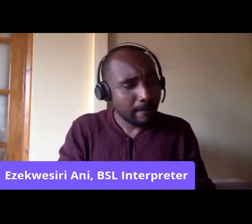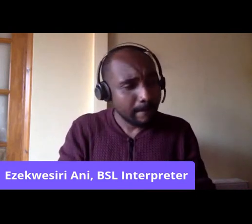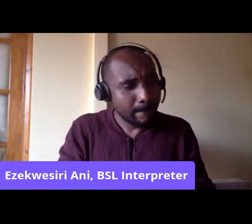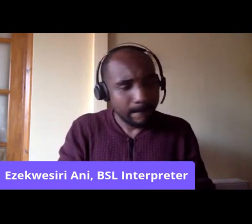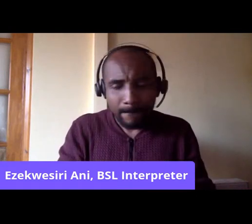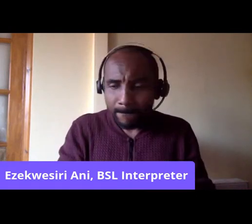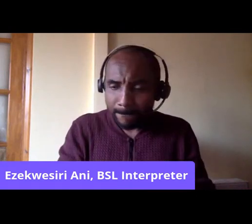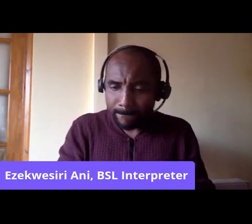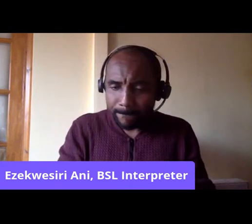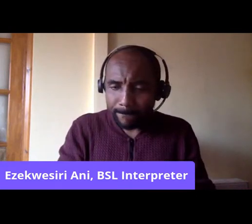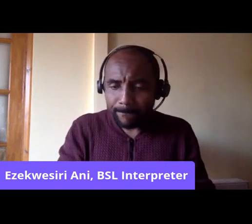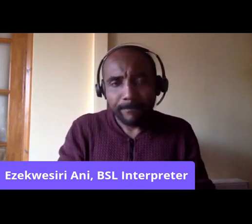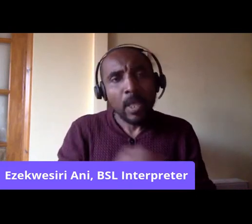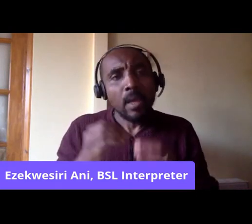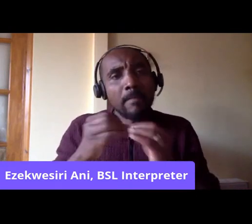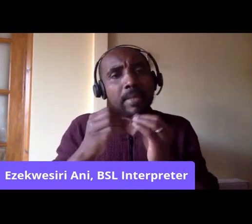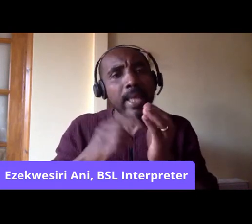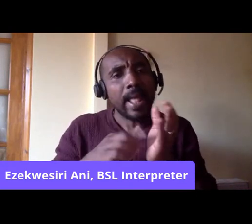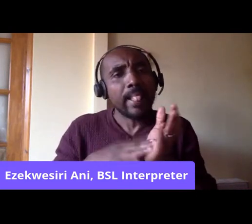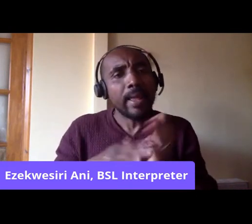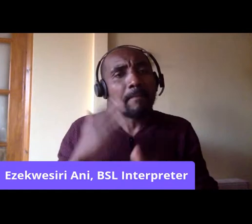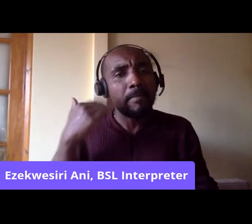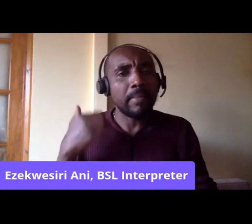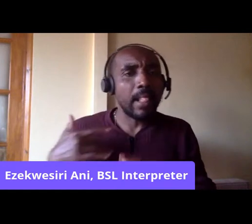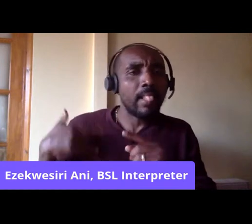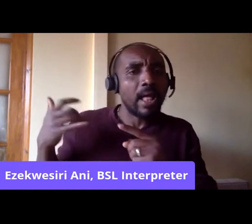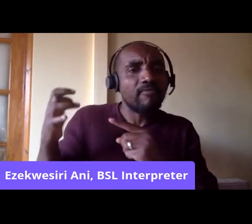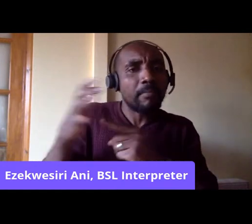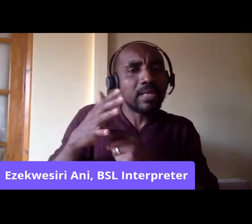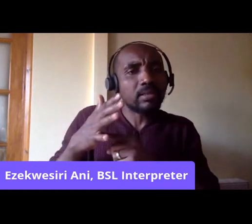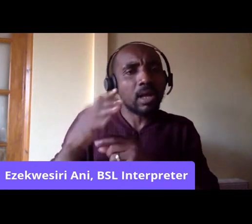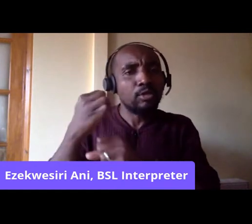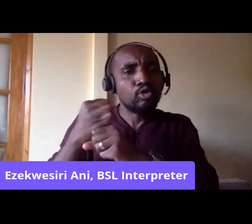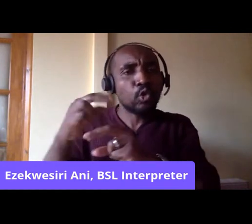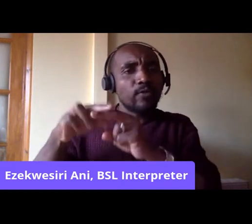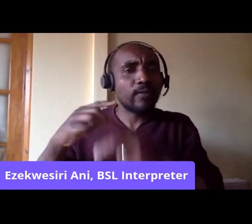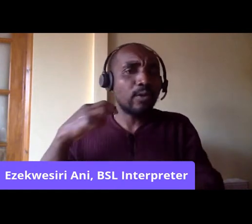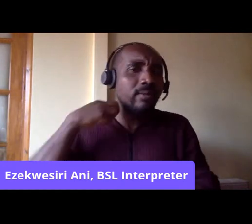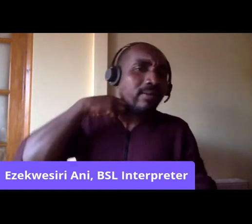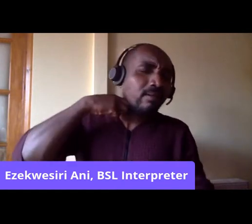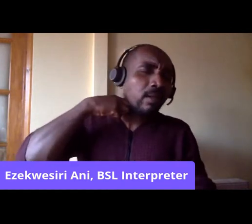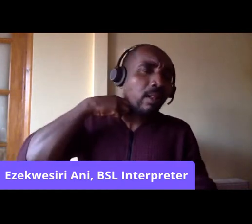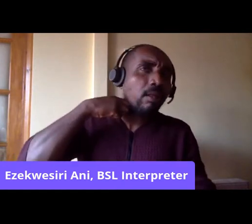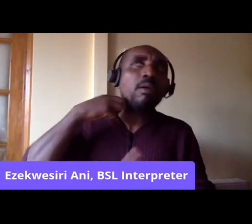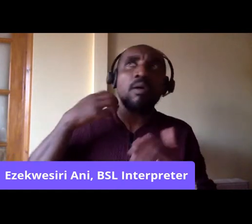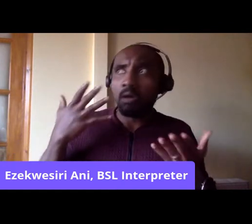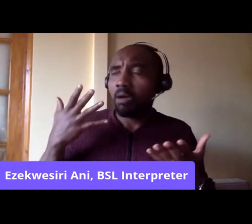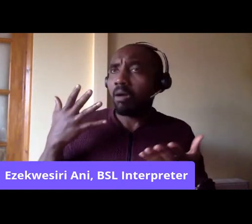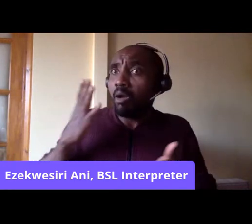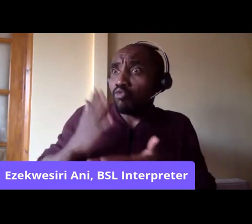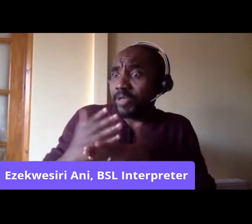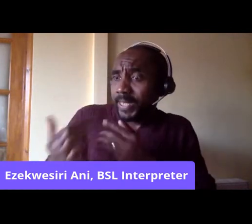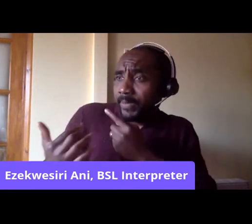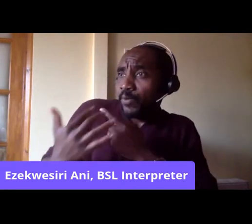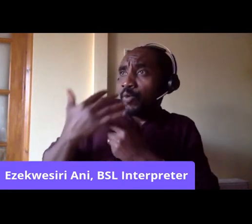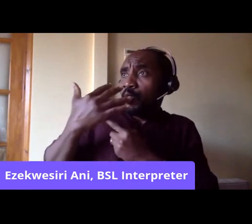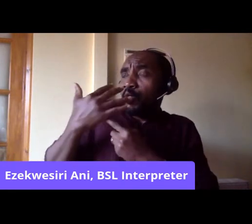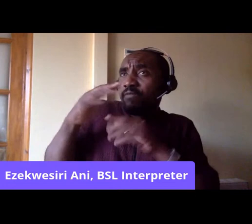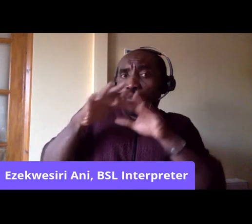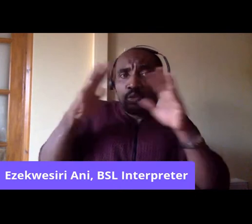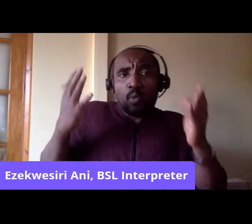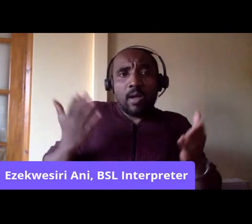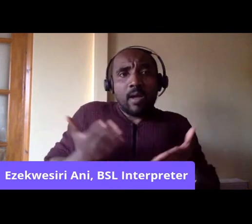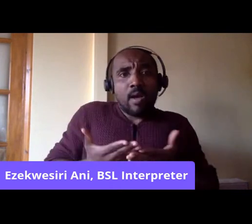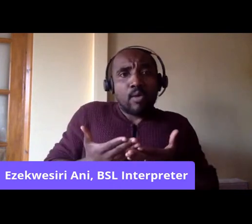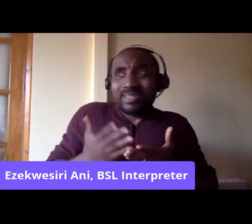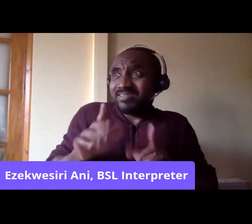Black Lives Matter protests and the killing of George Floyd has actually given us something, given us